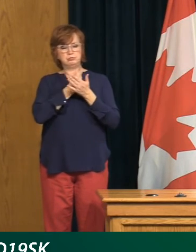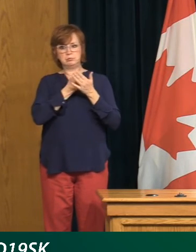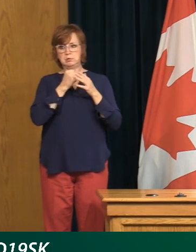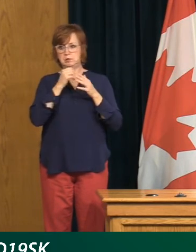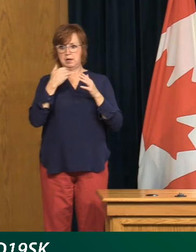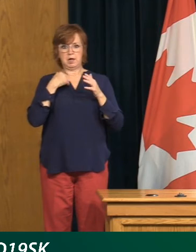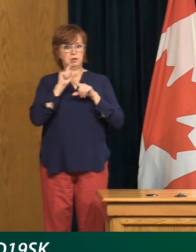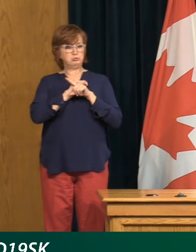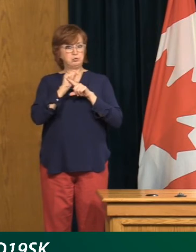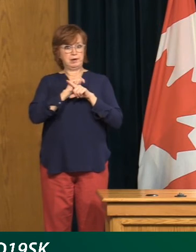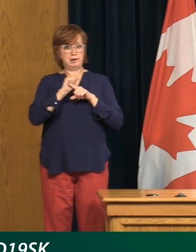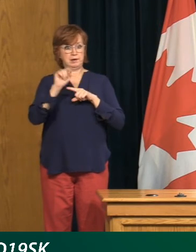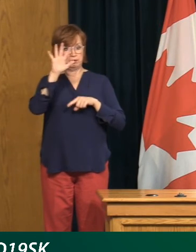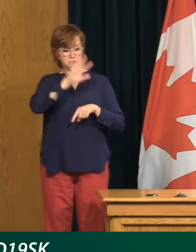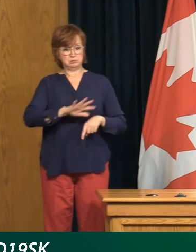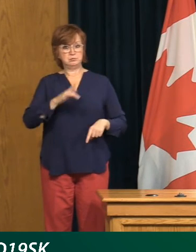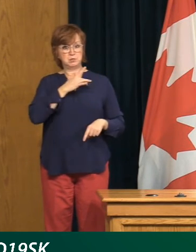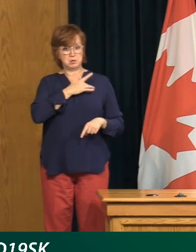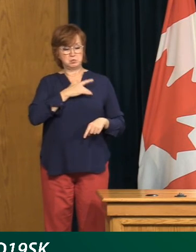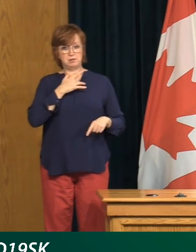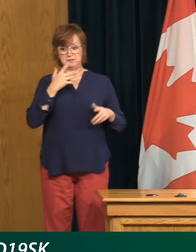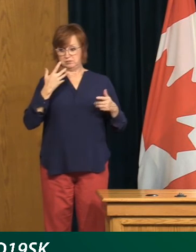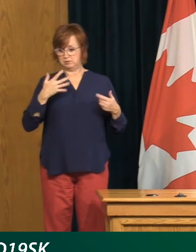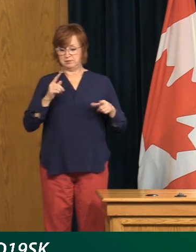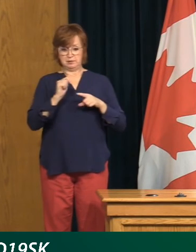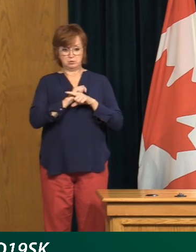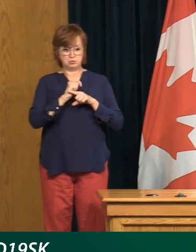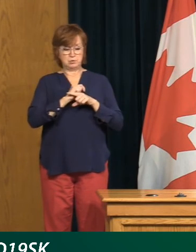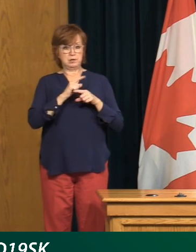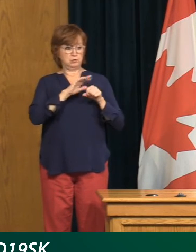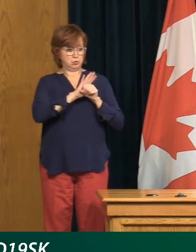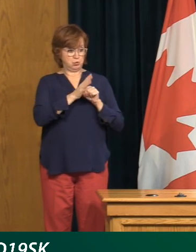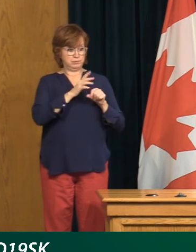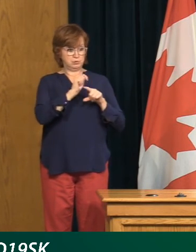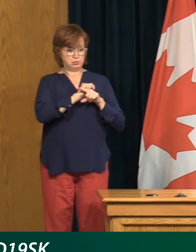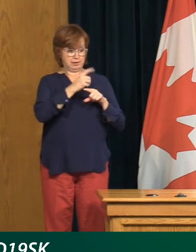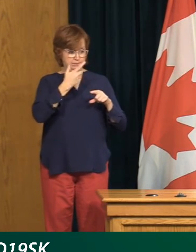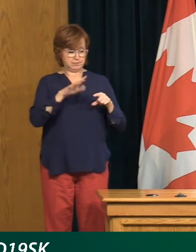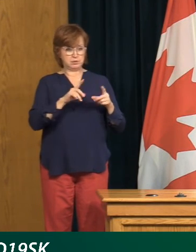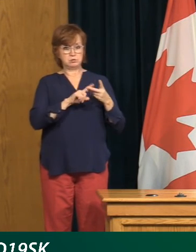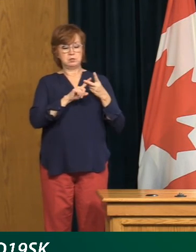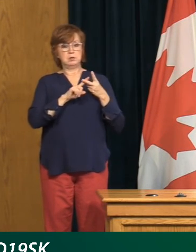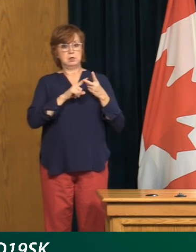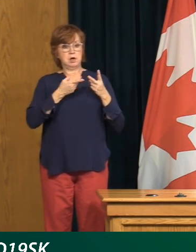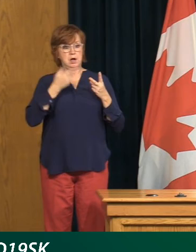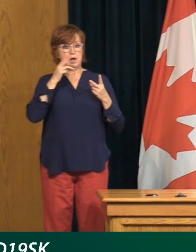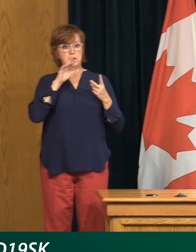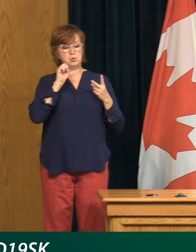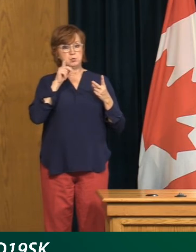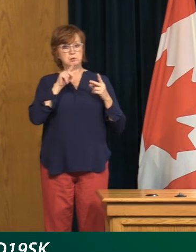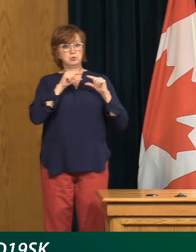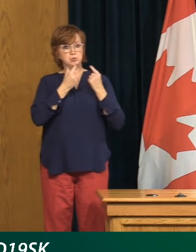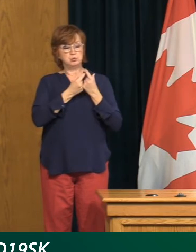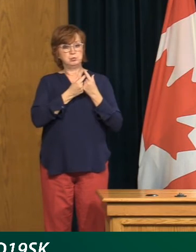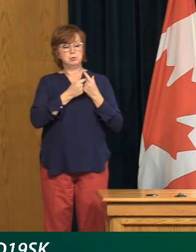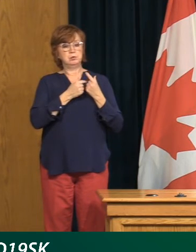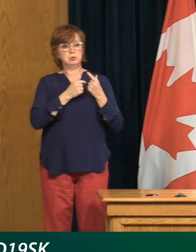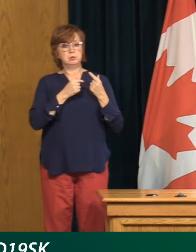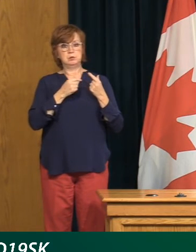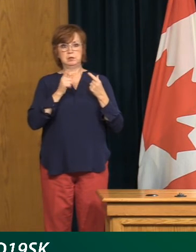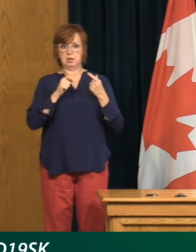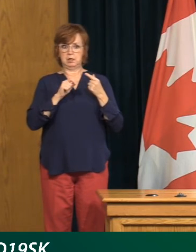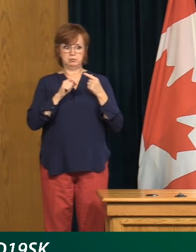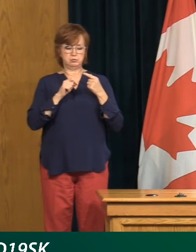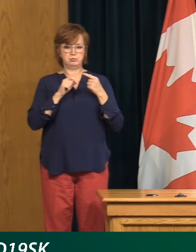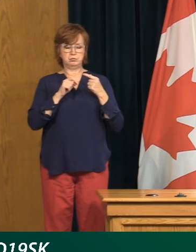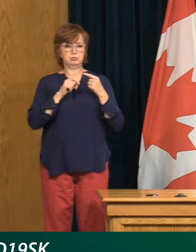staff across the province to manage COVID patients or patients that are at risk, high risk. So we will use that capacity before we